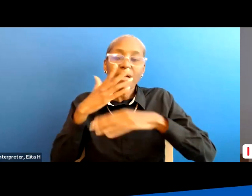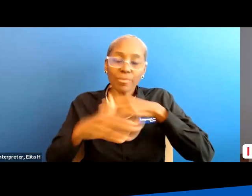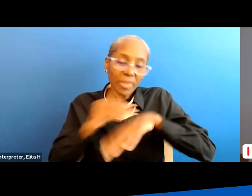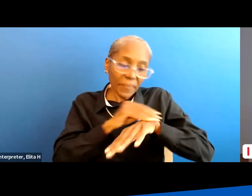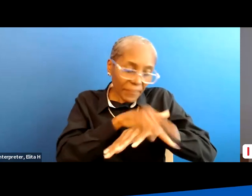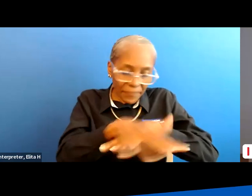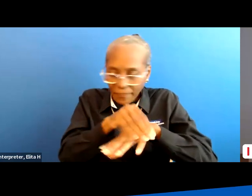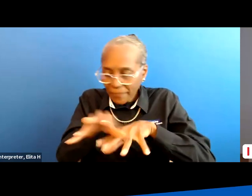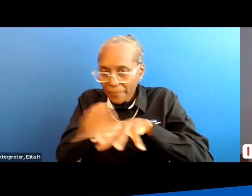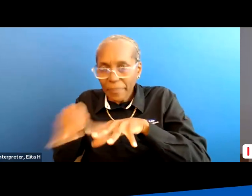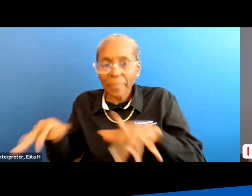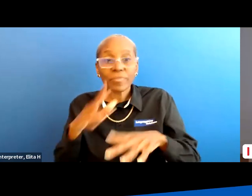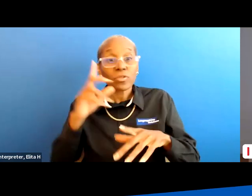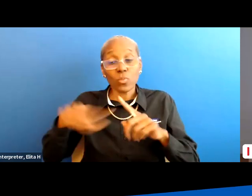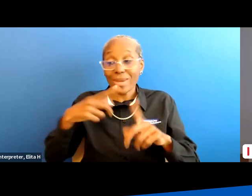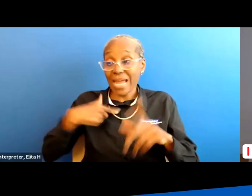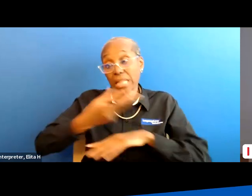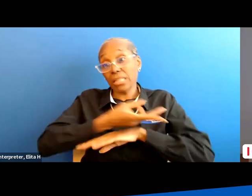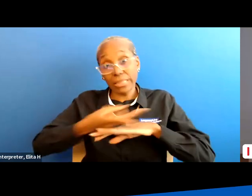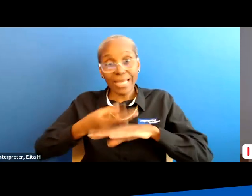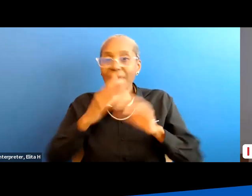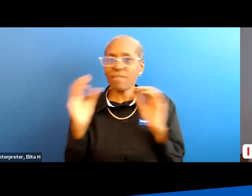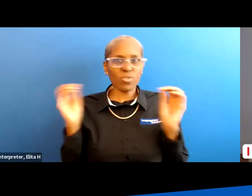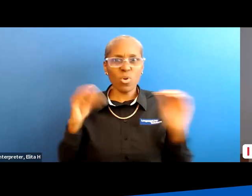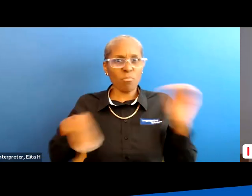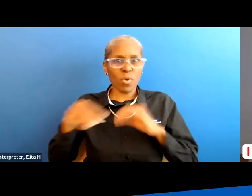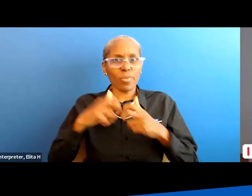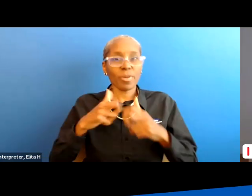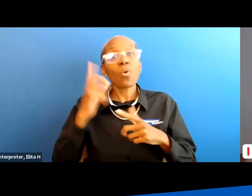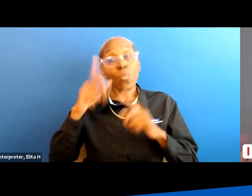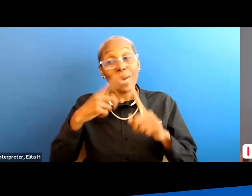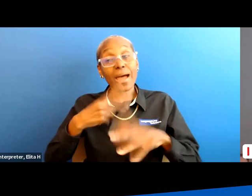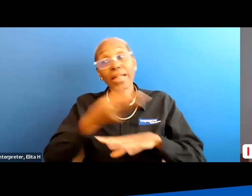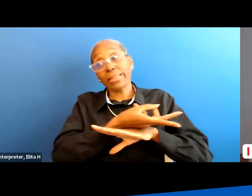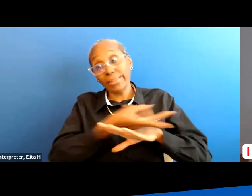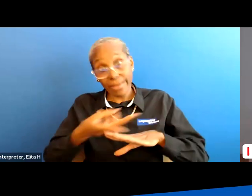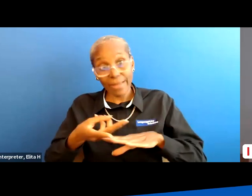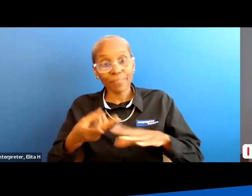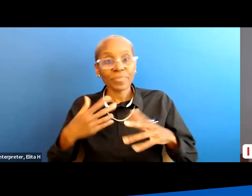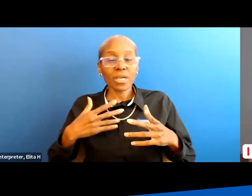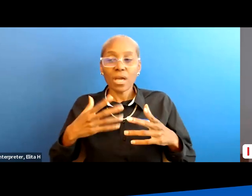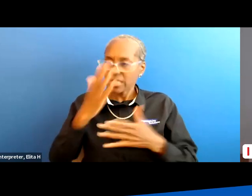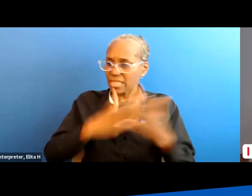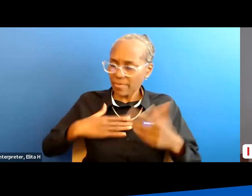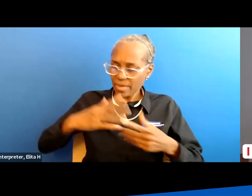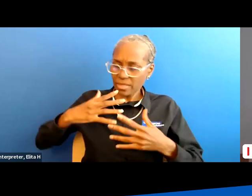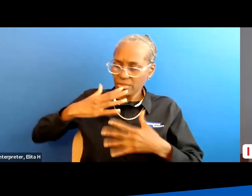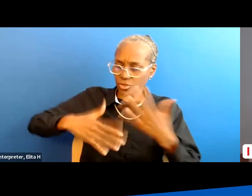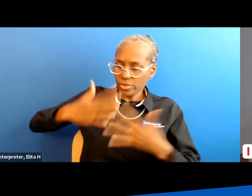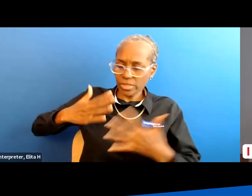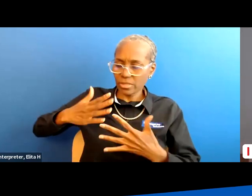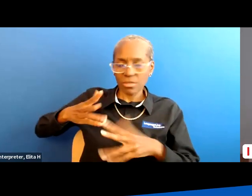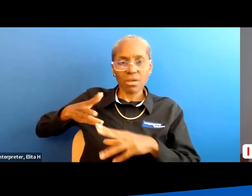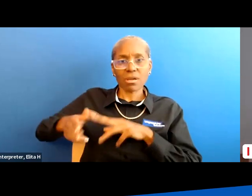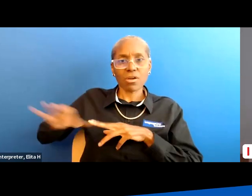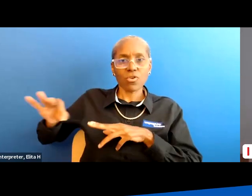differently so when i lay down in bed i don't have mobility problems but when i lay down in bed i'm cutting off some of my circulation to the cap